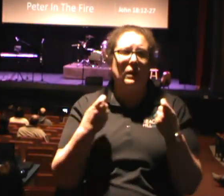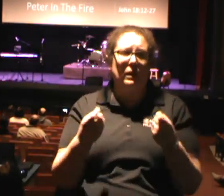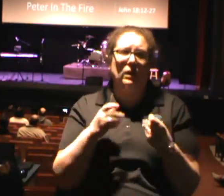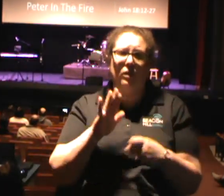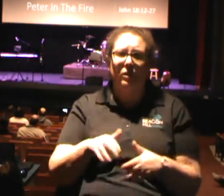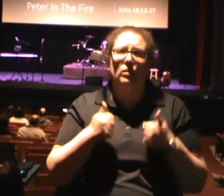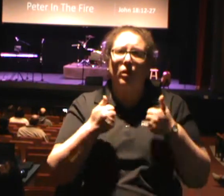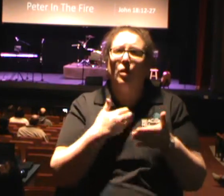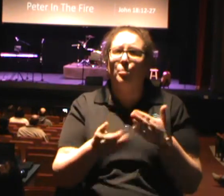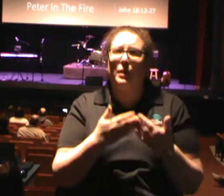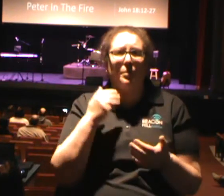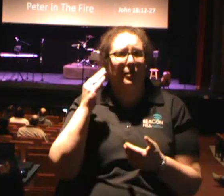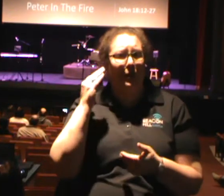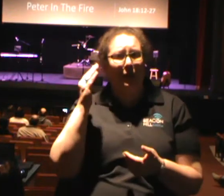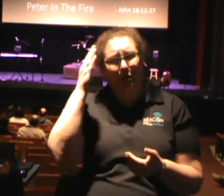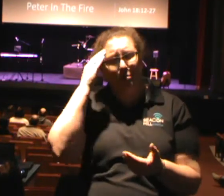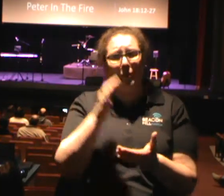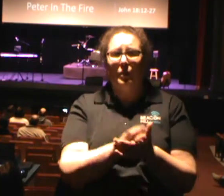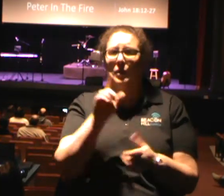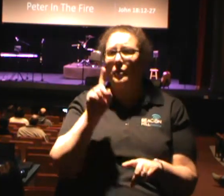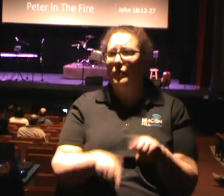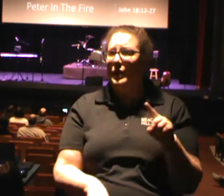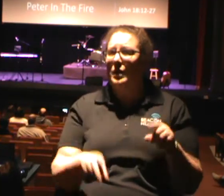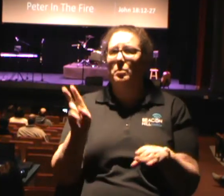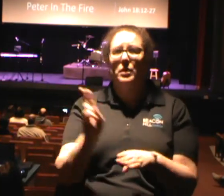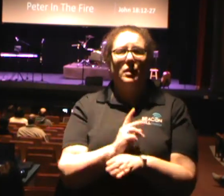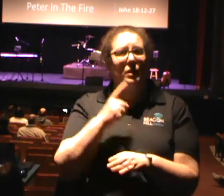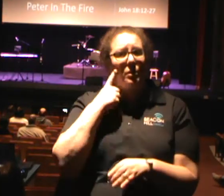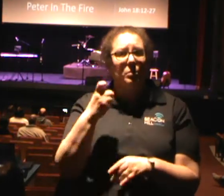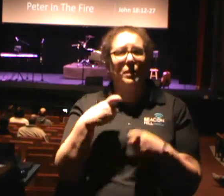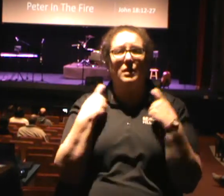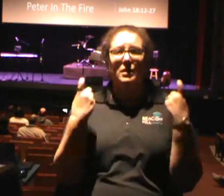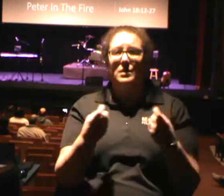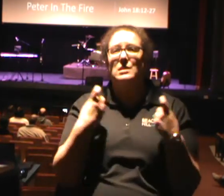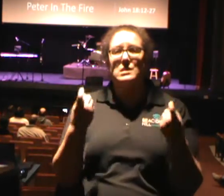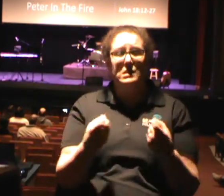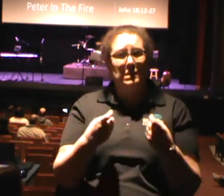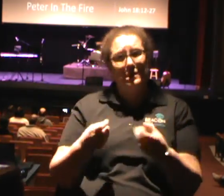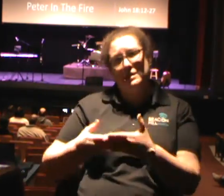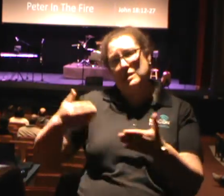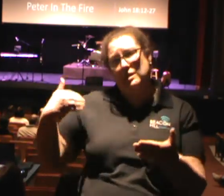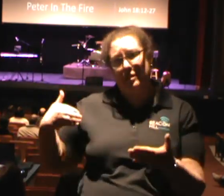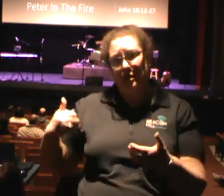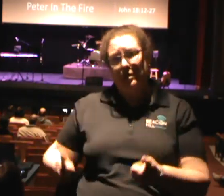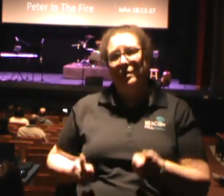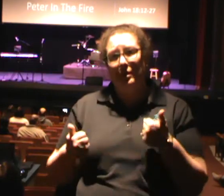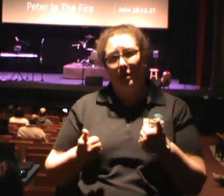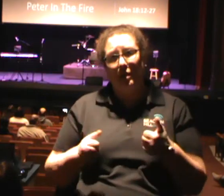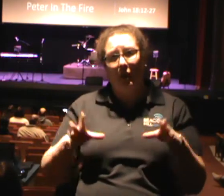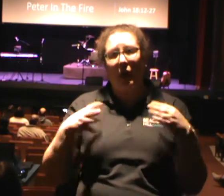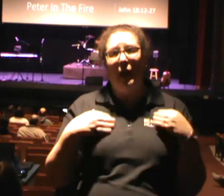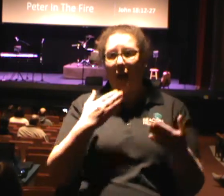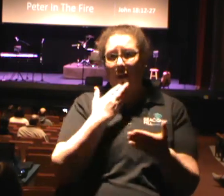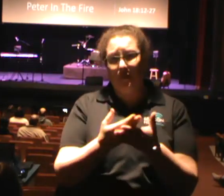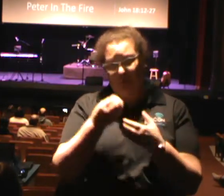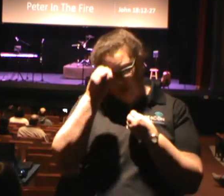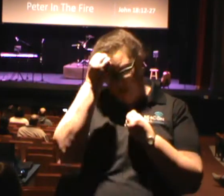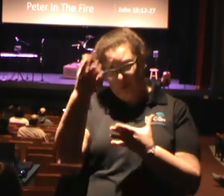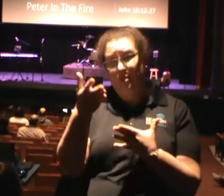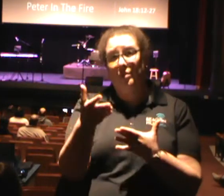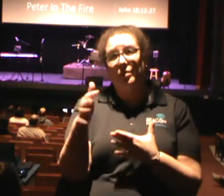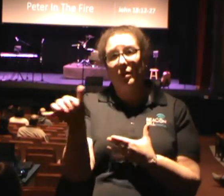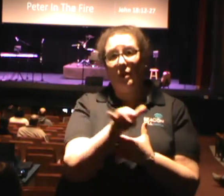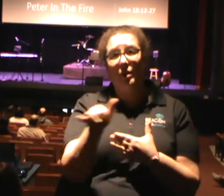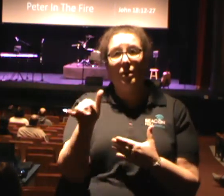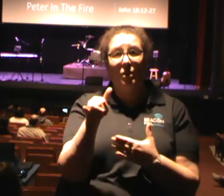Maybe you think you can't be used because of sin in your past life. I got good news for you this morning as we see later on in the gospel of John,